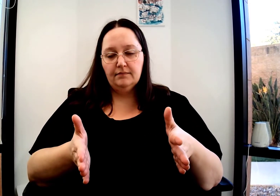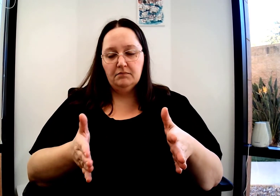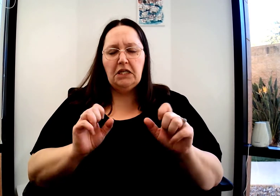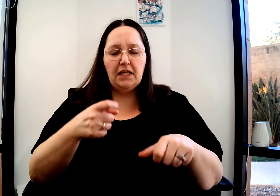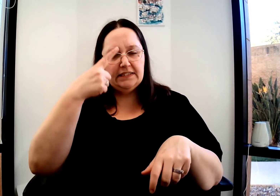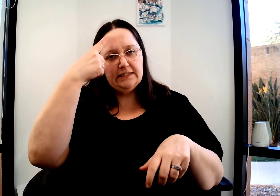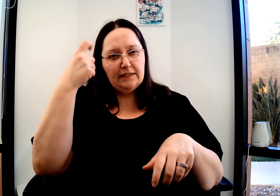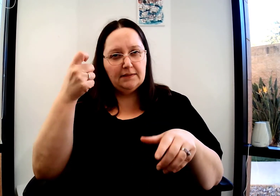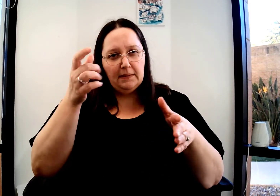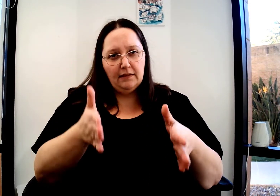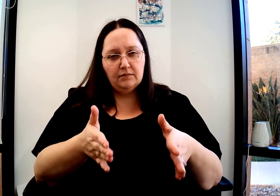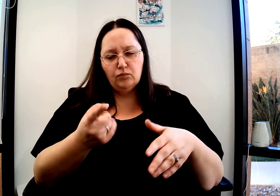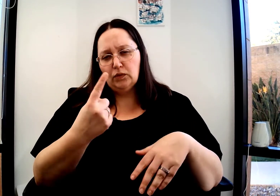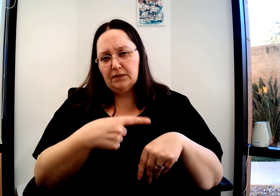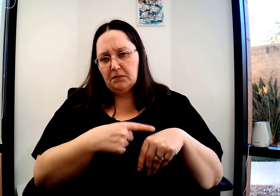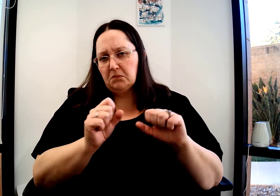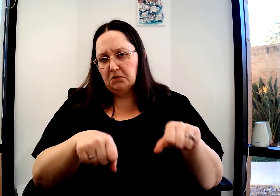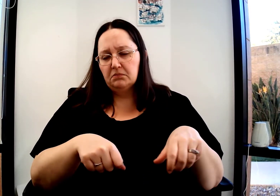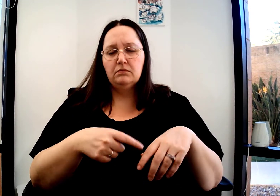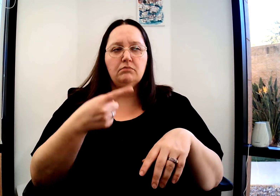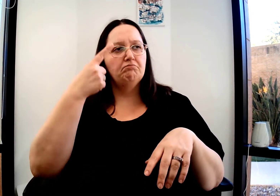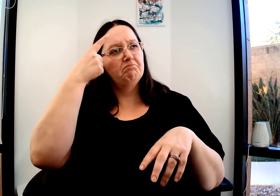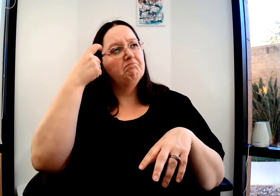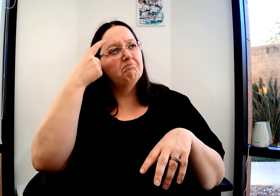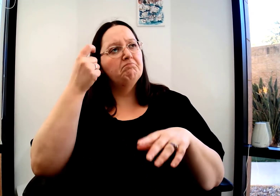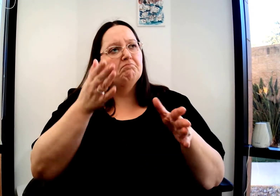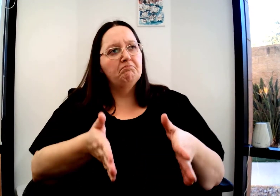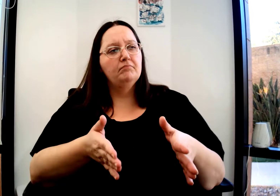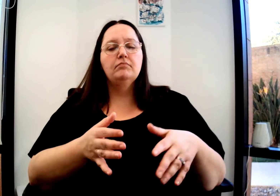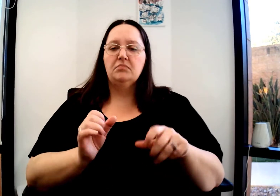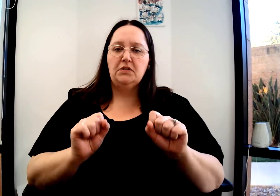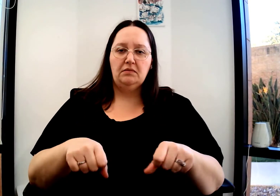You can scratch once or twice on your forehead and then sign the agent suffix.